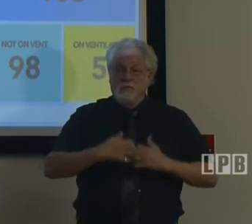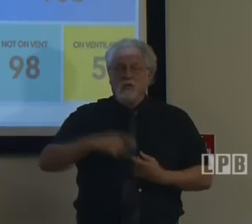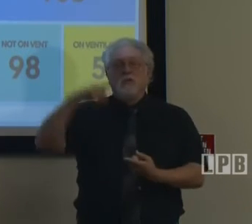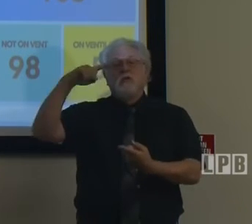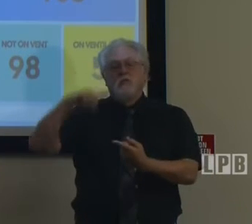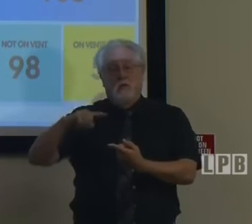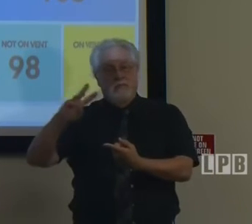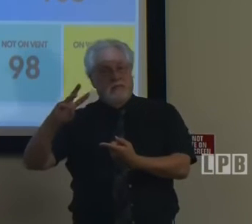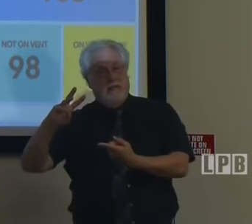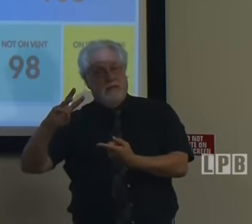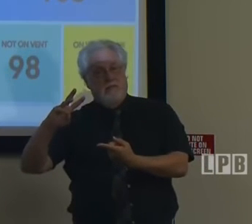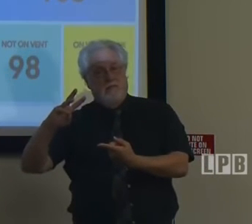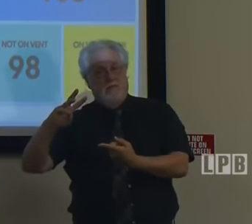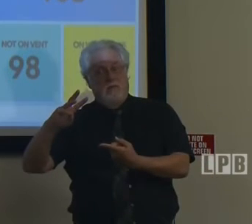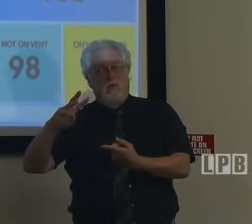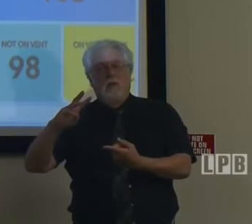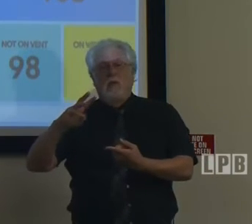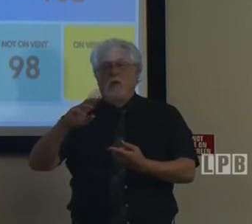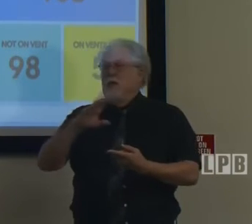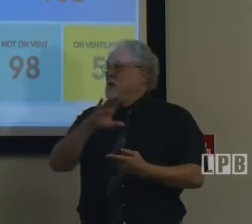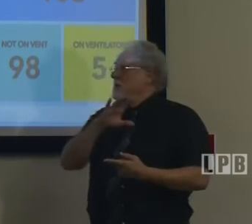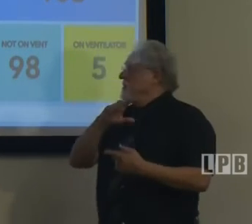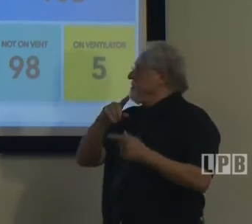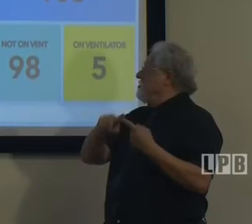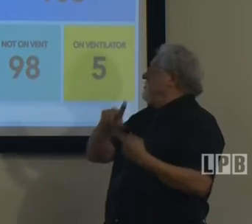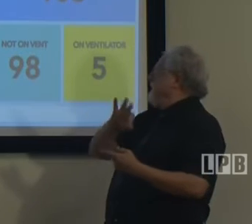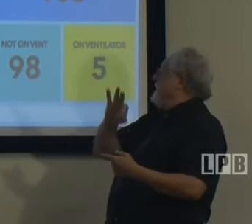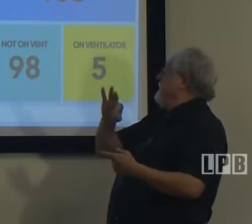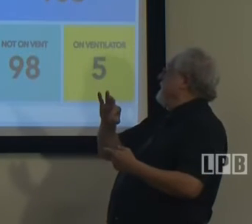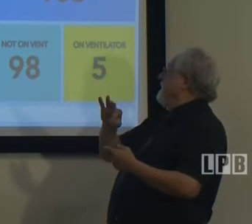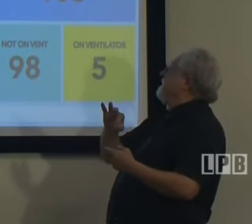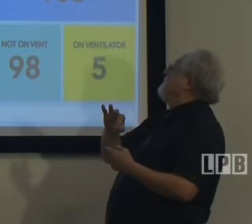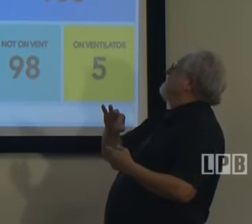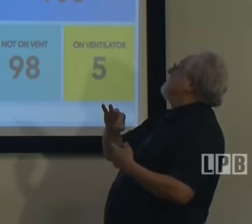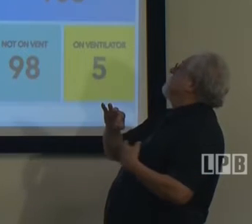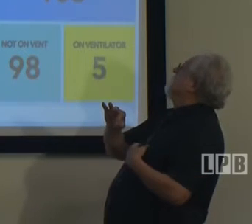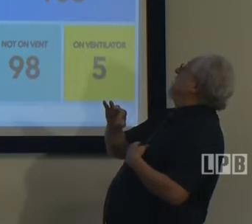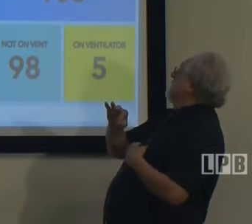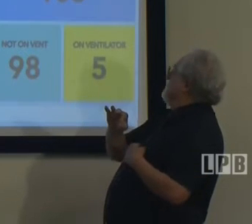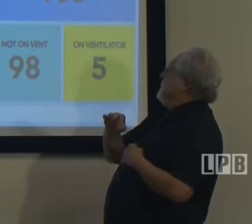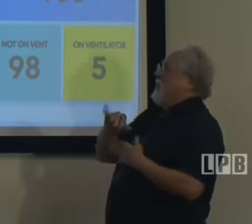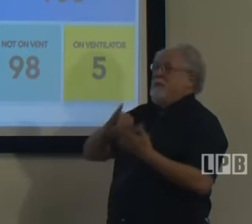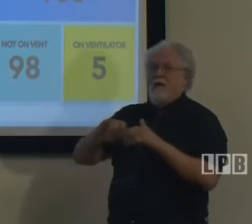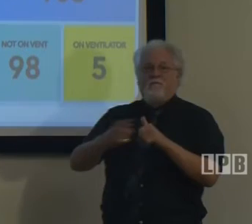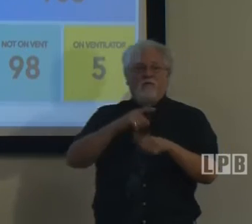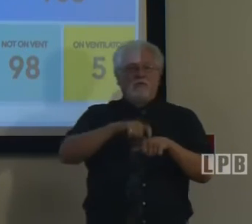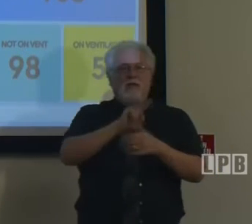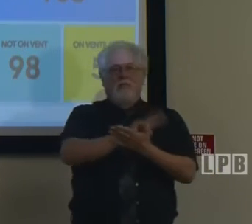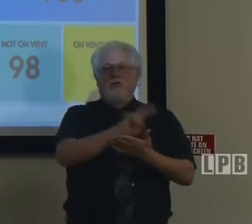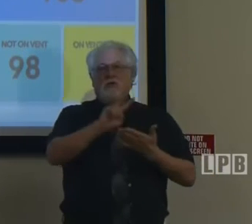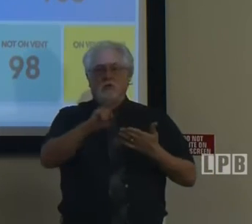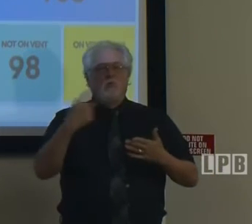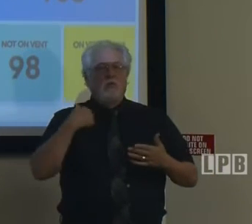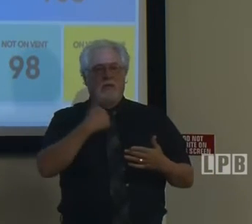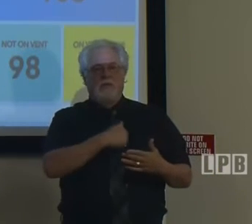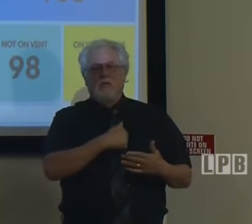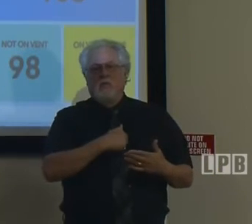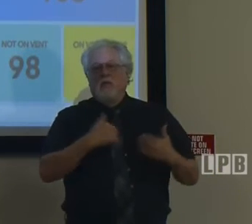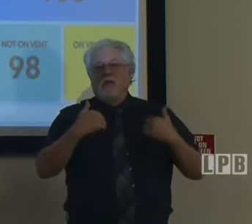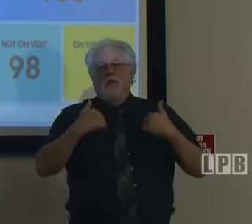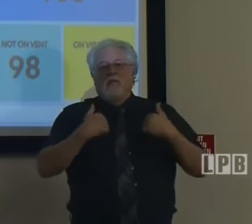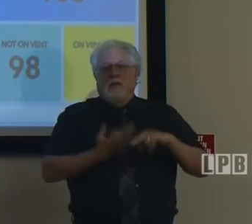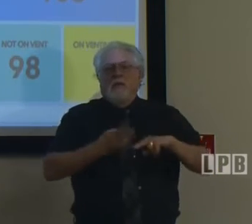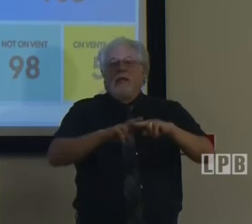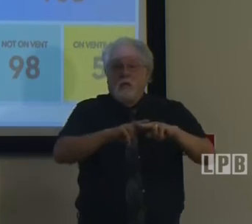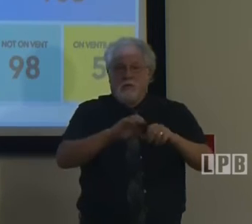dropped by 6 to 99. That's the first time in two weeks we've had an